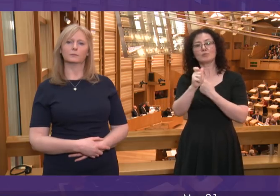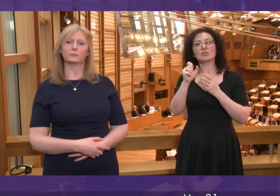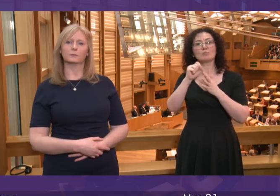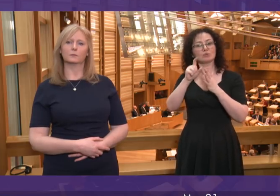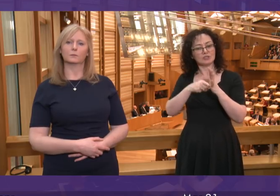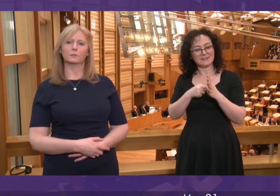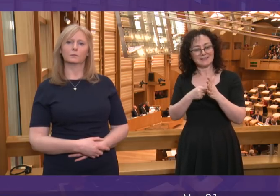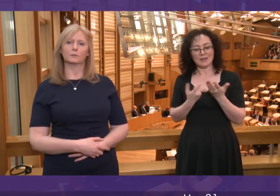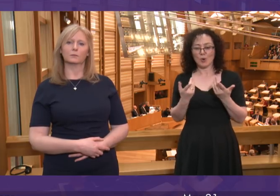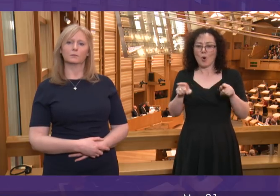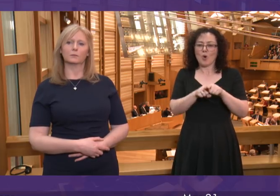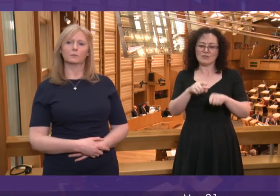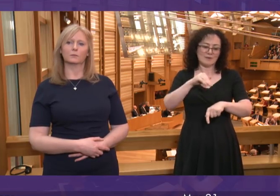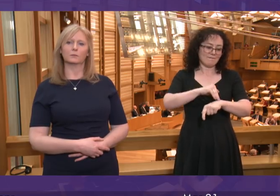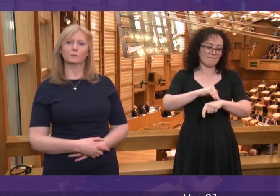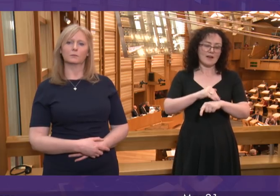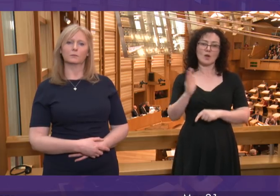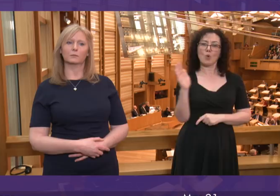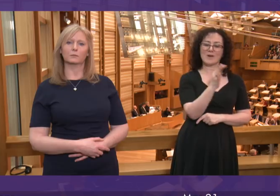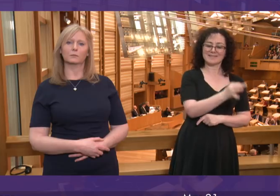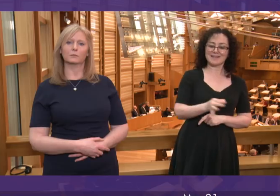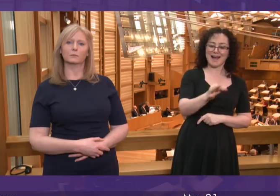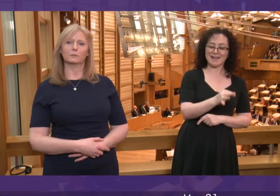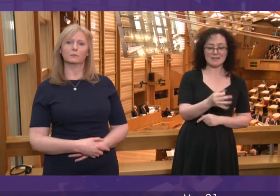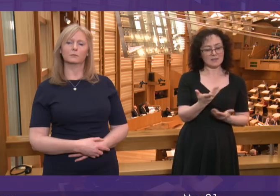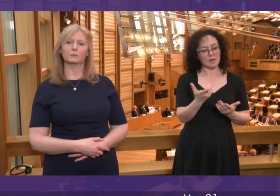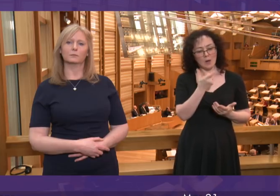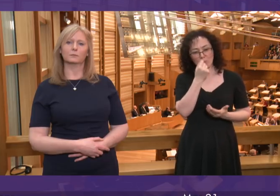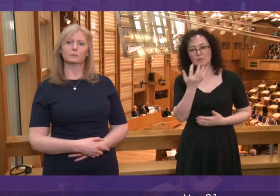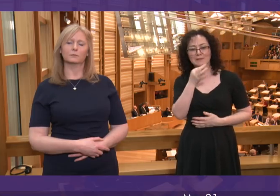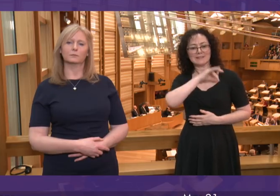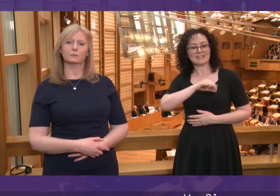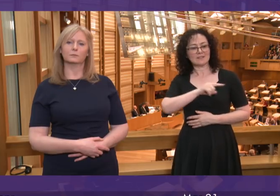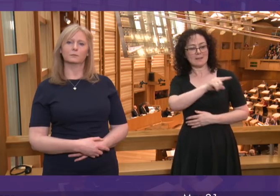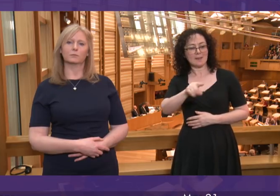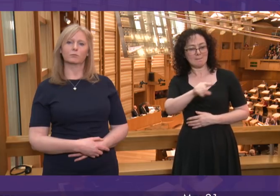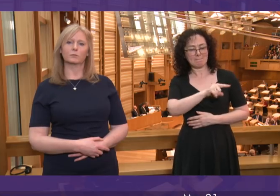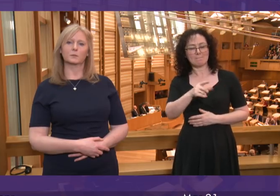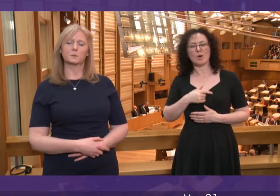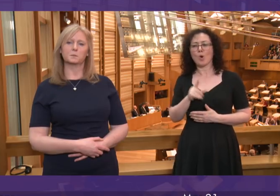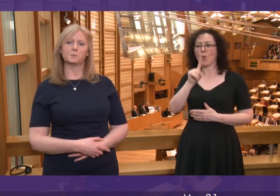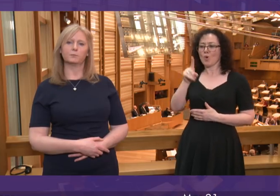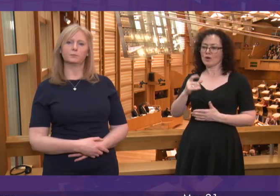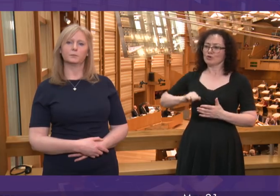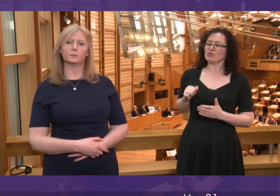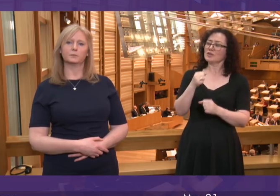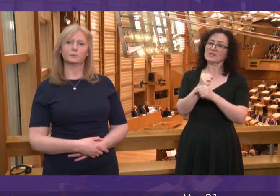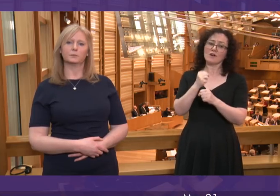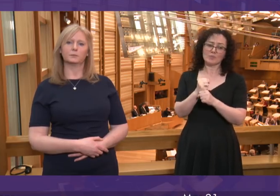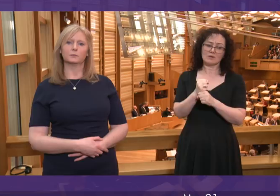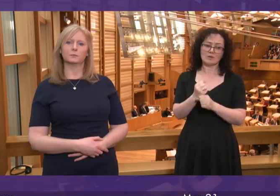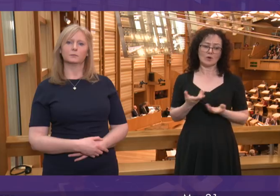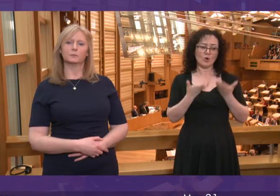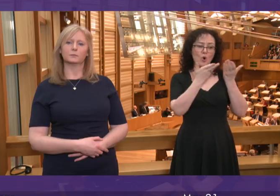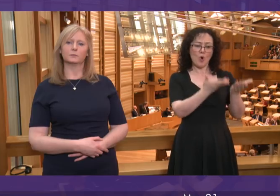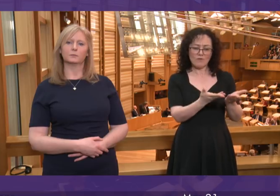Niles potentially at a disadvantage. What pressure can the Scottish Government bring on Ofgem and indeed the UK Government to reconsider this